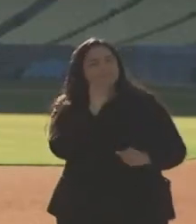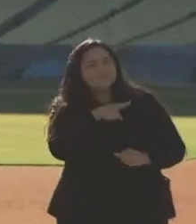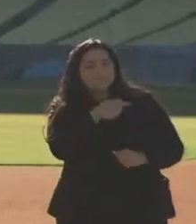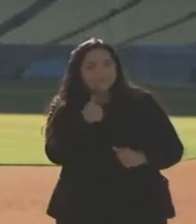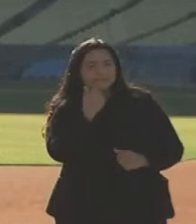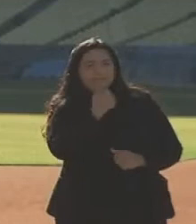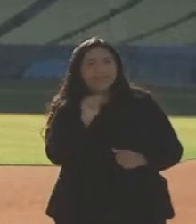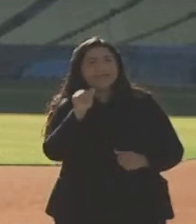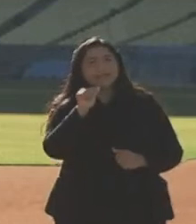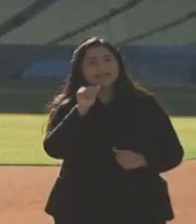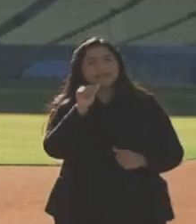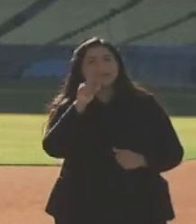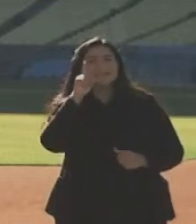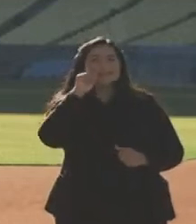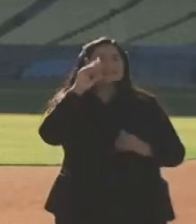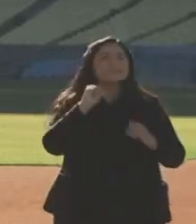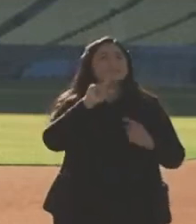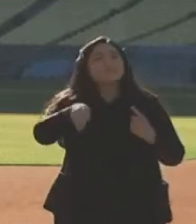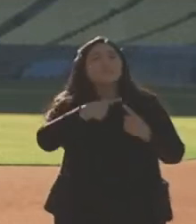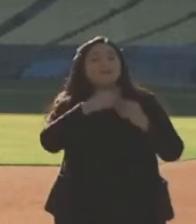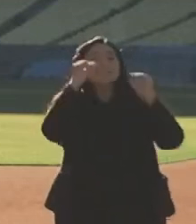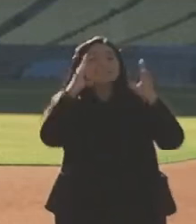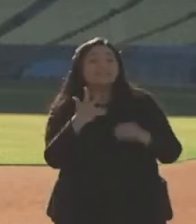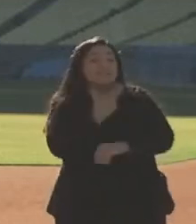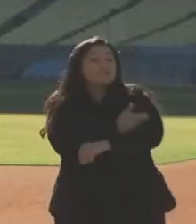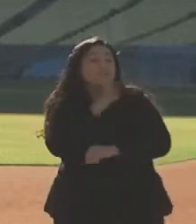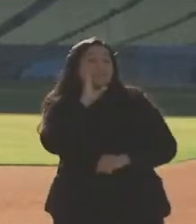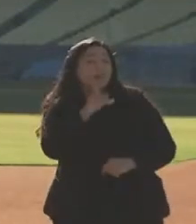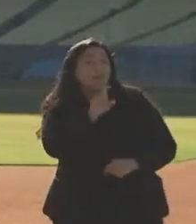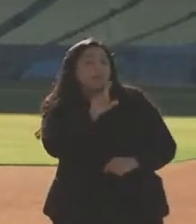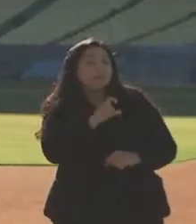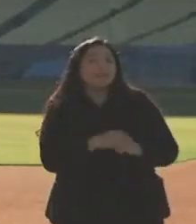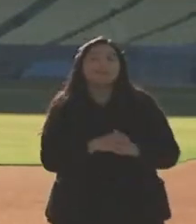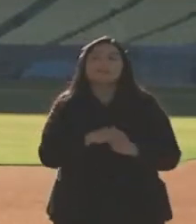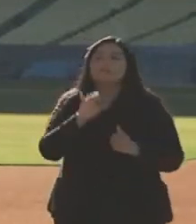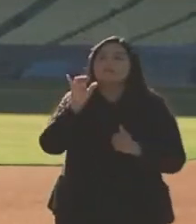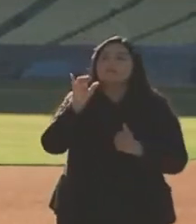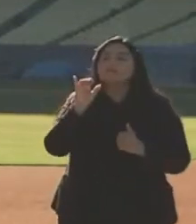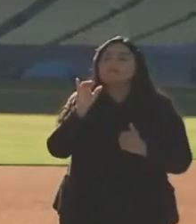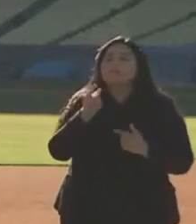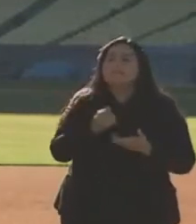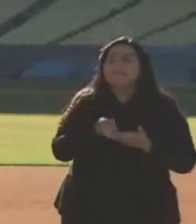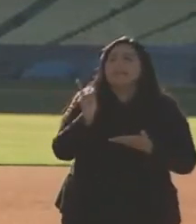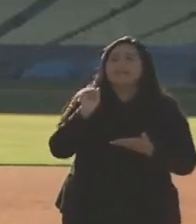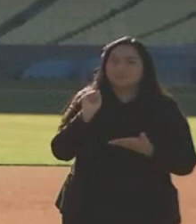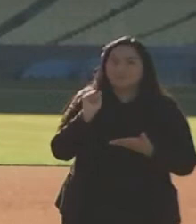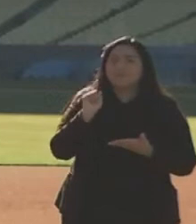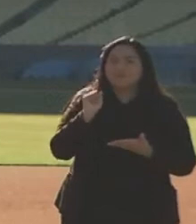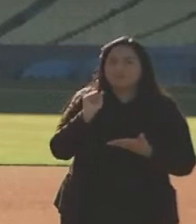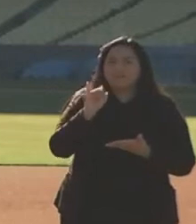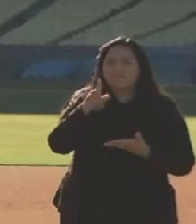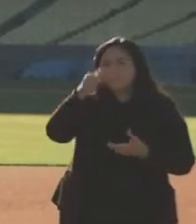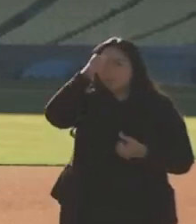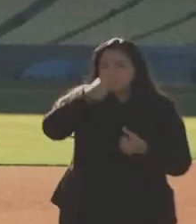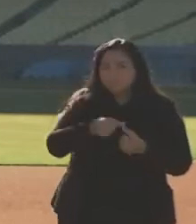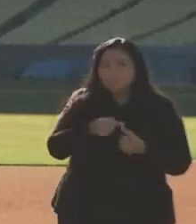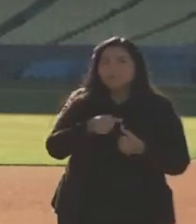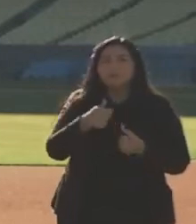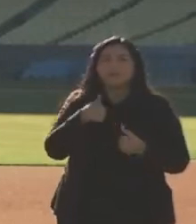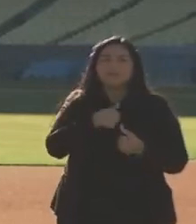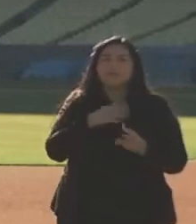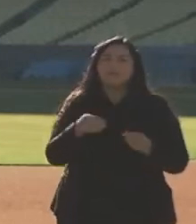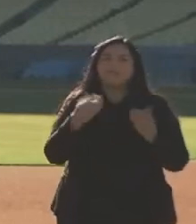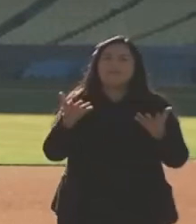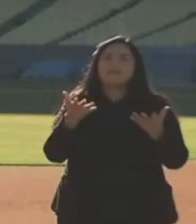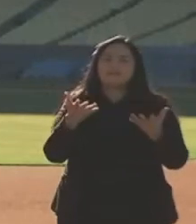teachers will start to receive vaccines? They're in the tiered status updates last week. You may recall we provided the